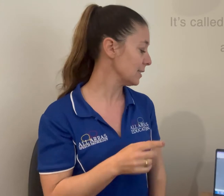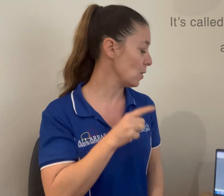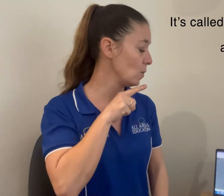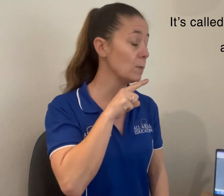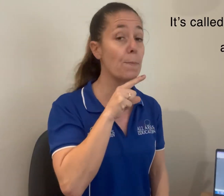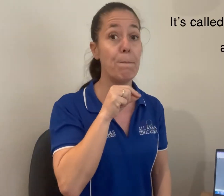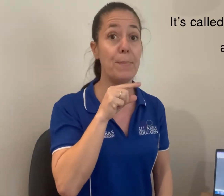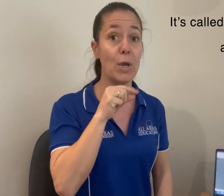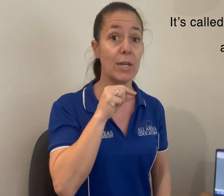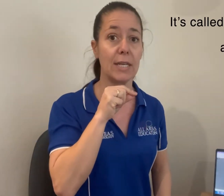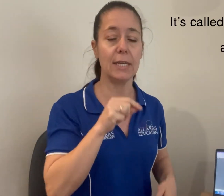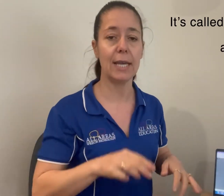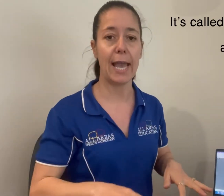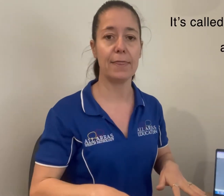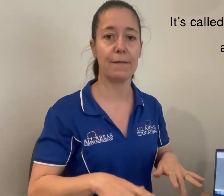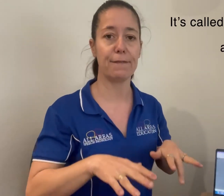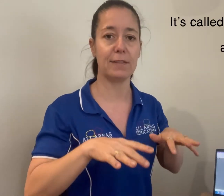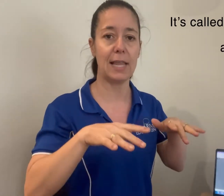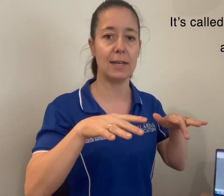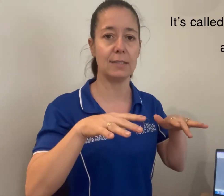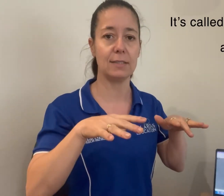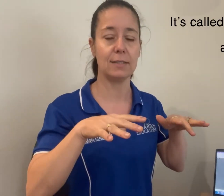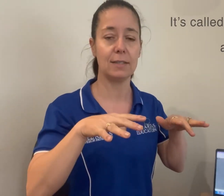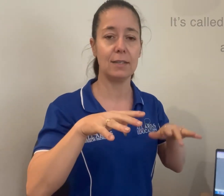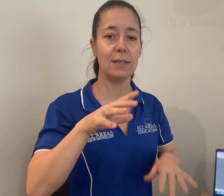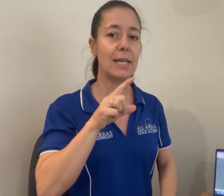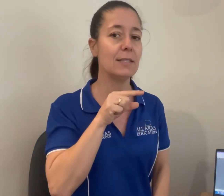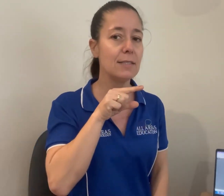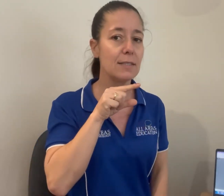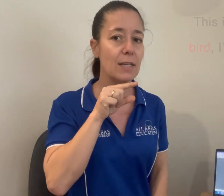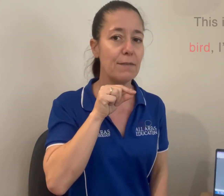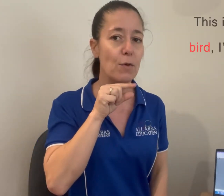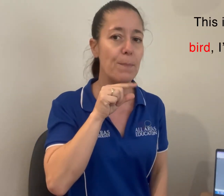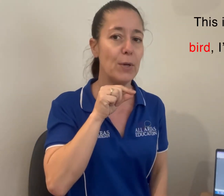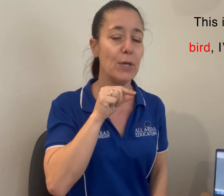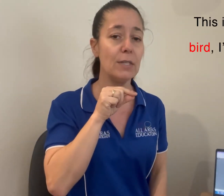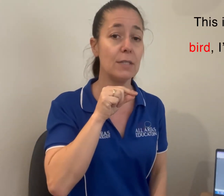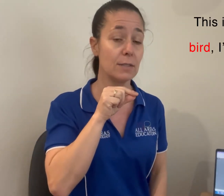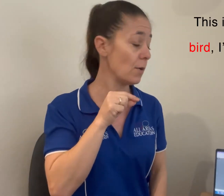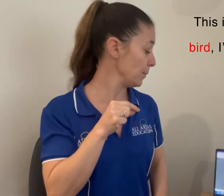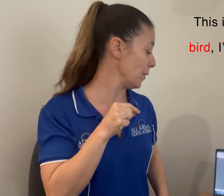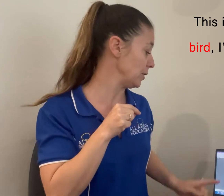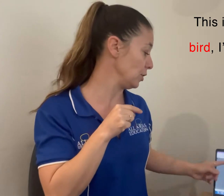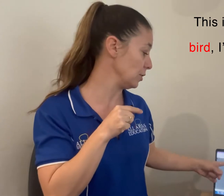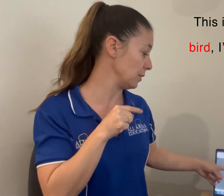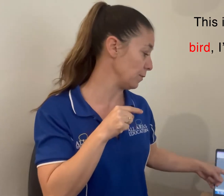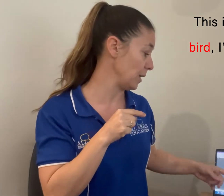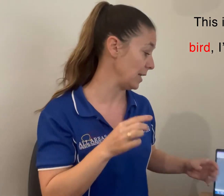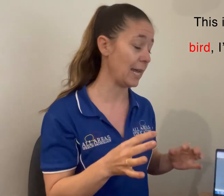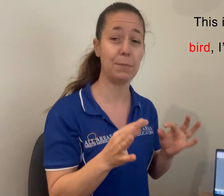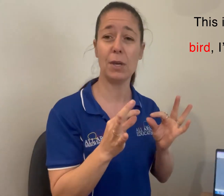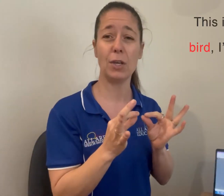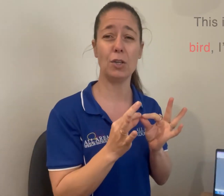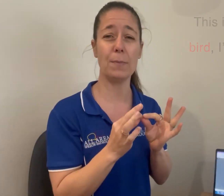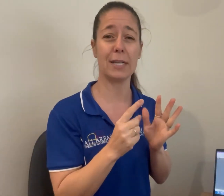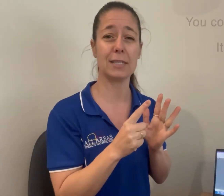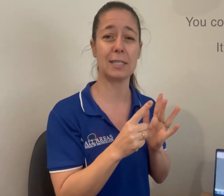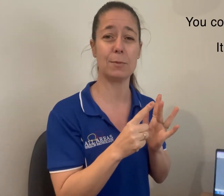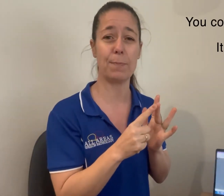called Birdie and the Flood. Now this is the sign for bird, so I'm going to use it for their name. You might spell